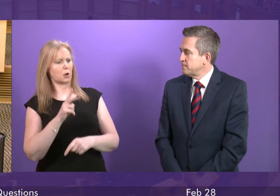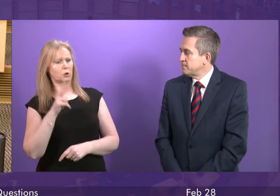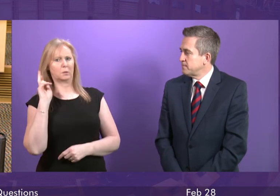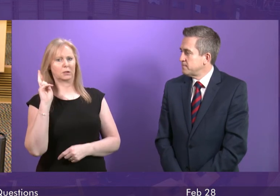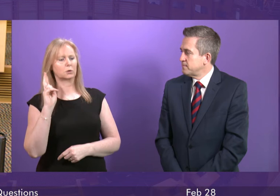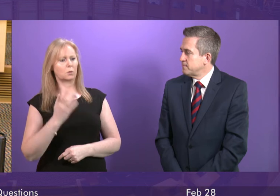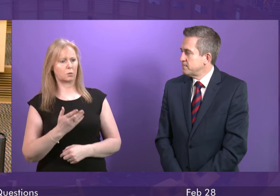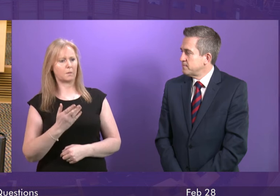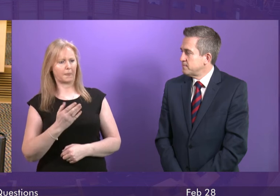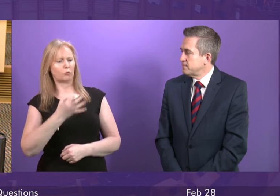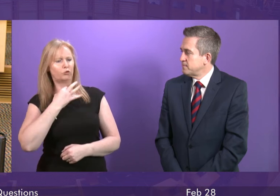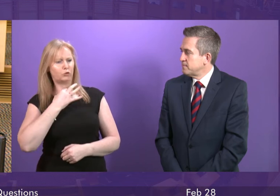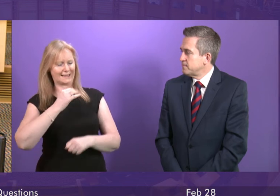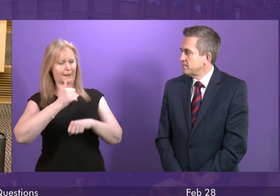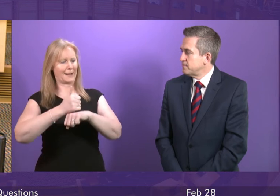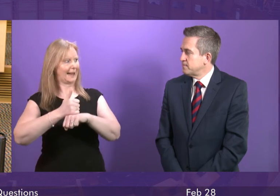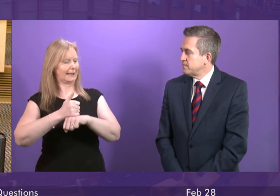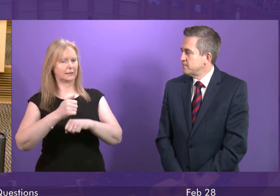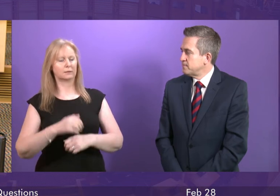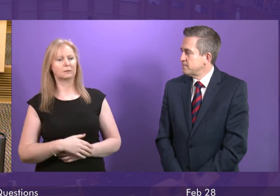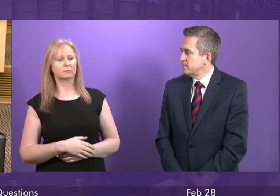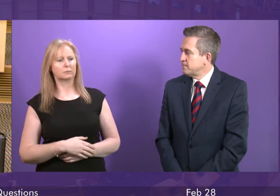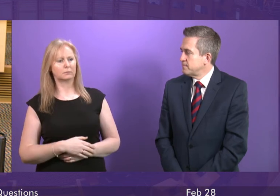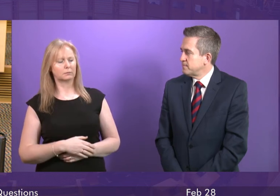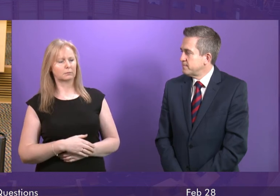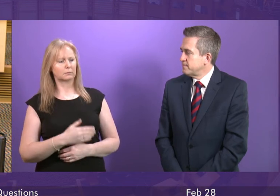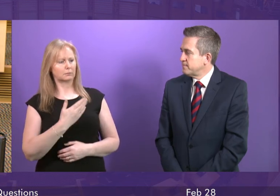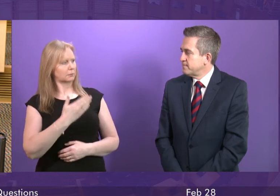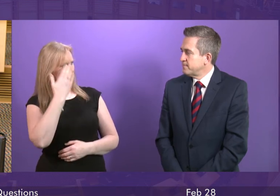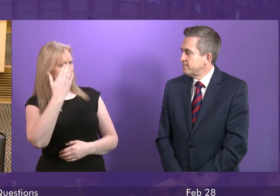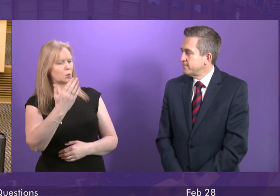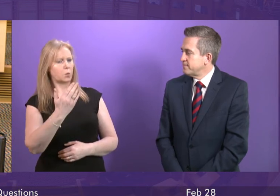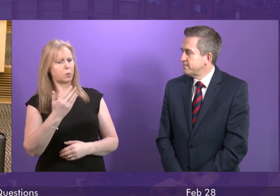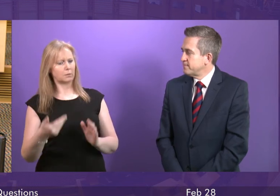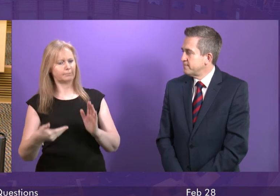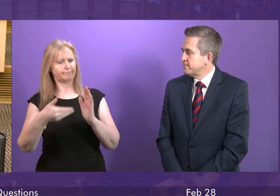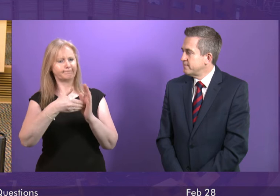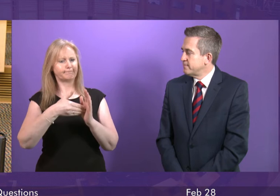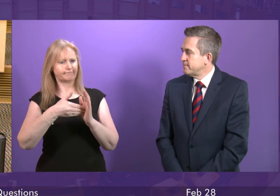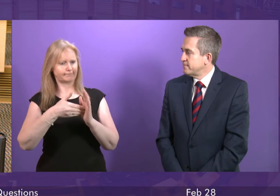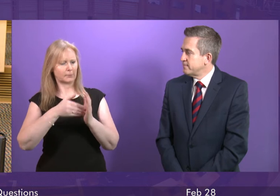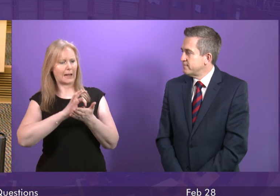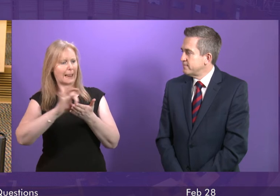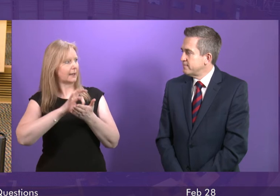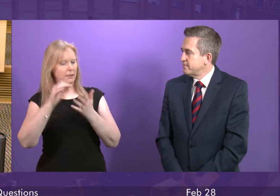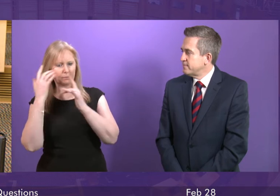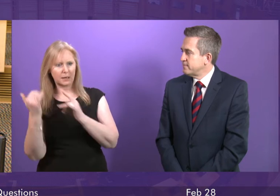And this is a point that perhaps Jackson Carlaw doesn't know. In addition, of course, to cleanliness inspections, the HEI now does